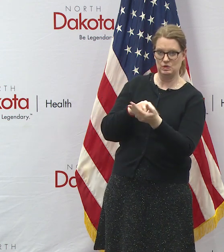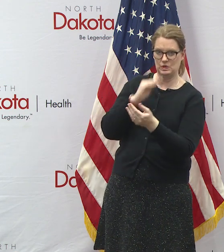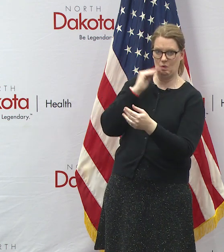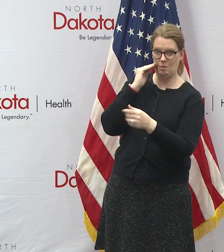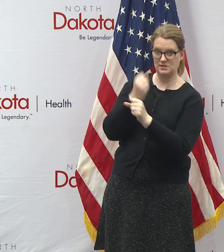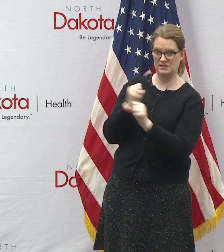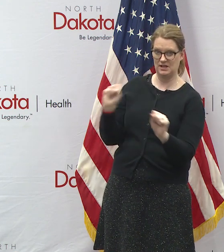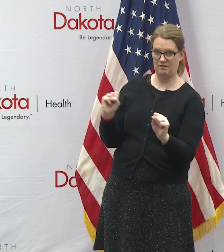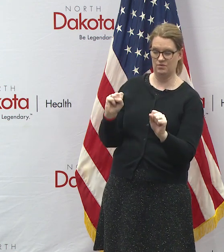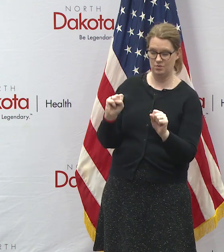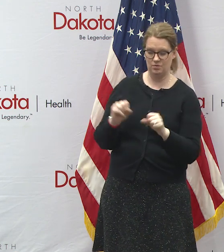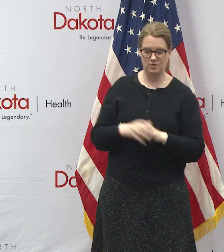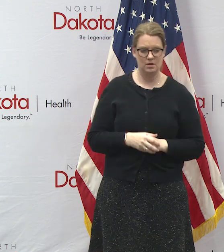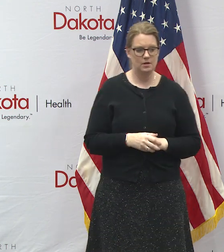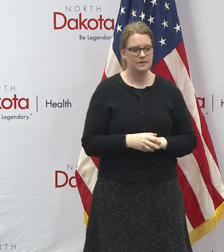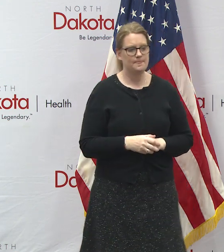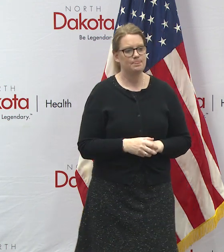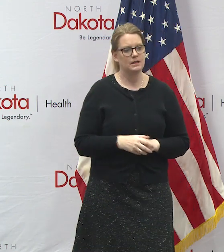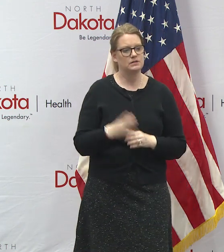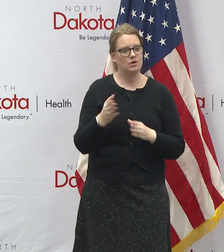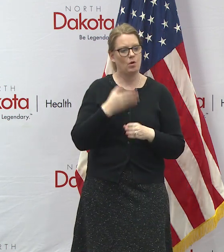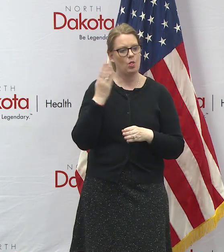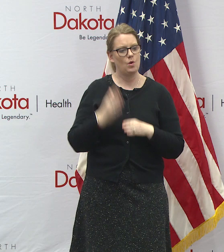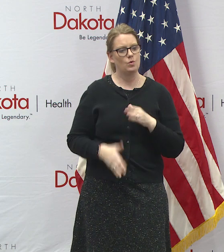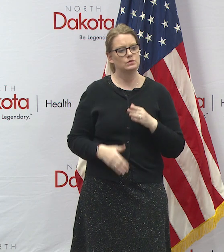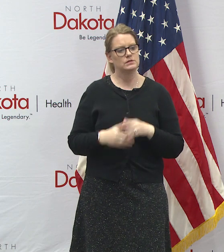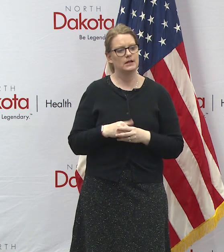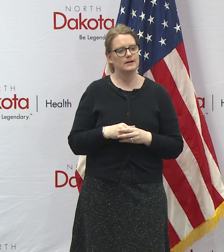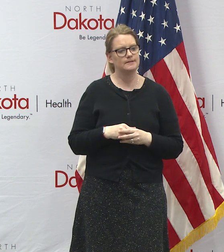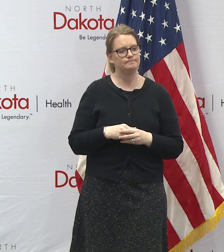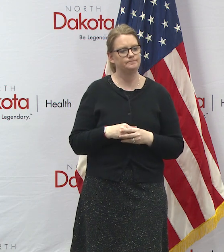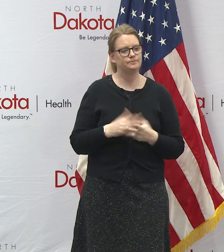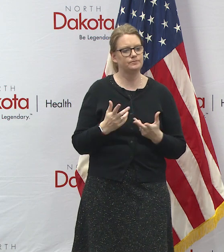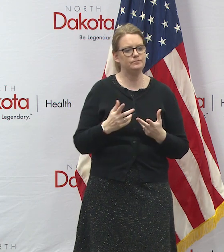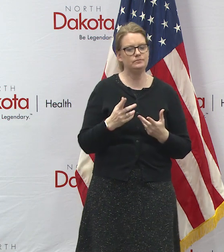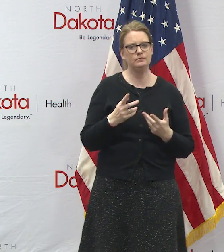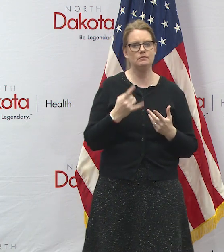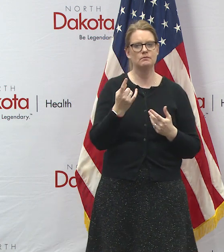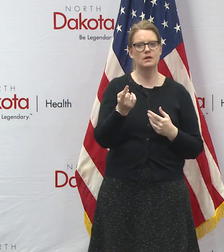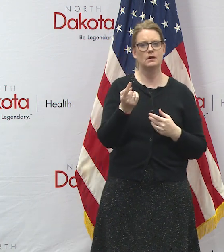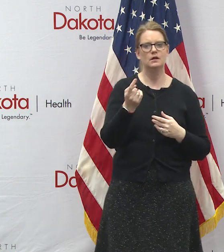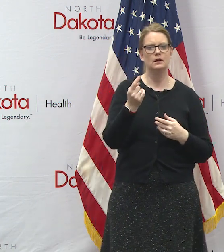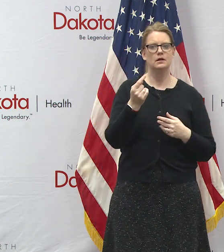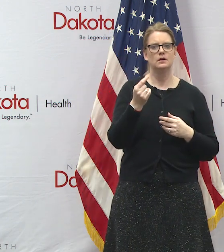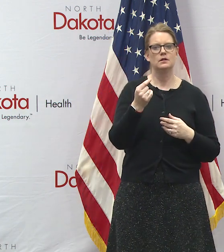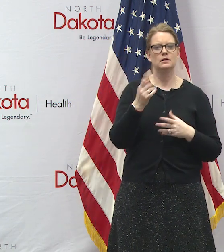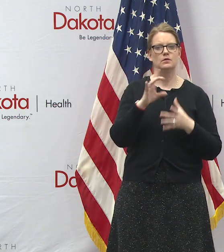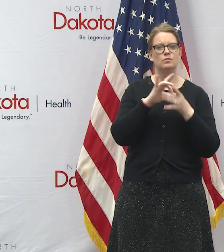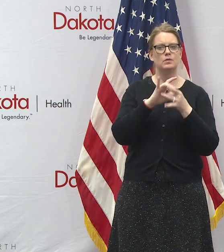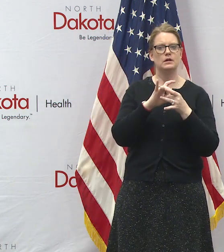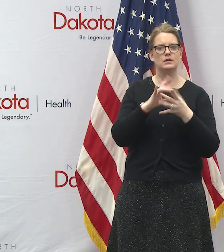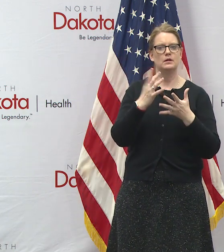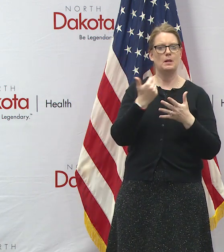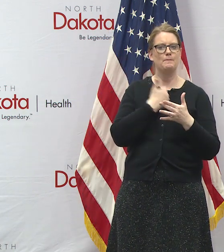last thing uh a couple things to close on here uh other kind of tidbits but one is uh has to do with uh personal responsibility